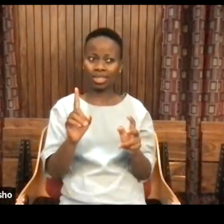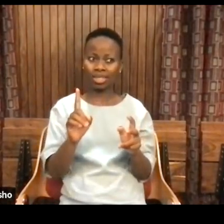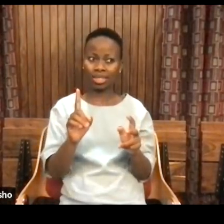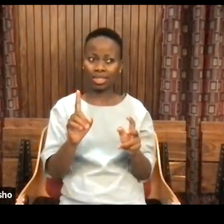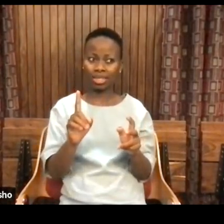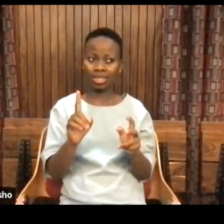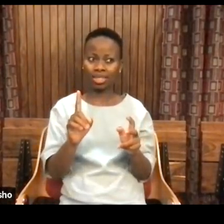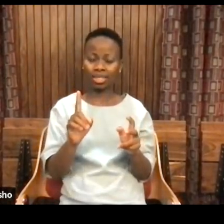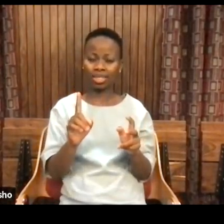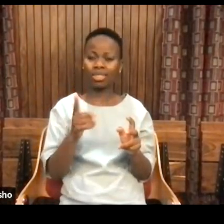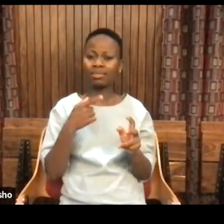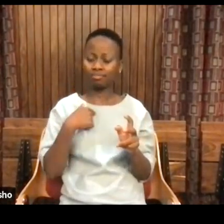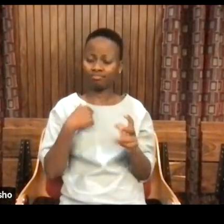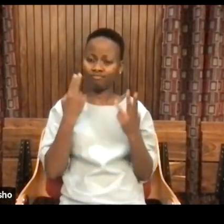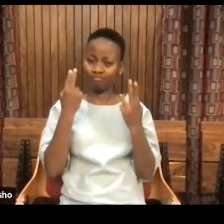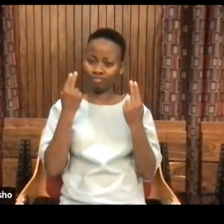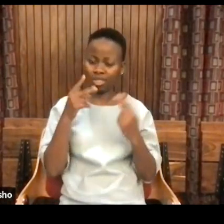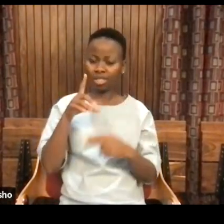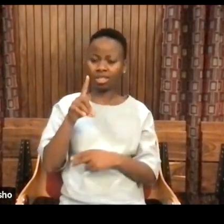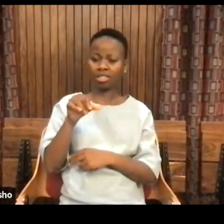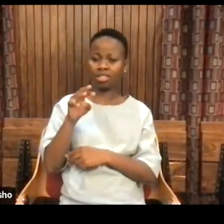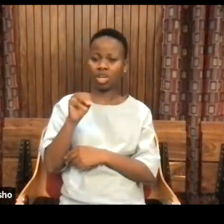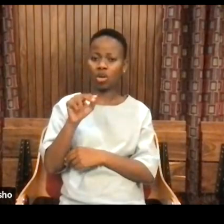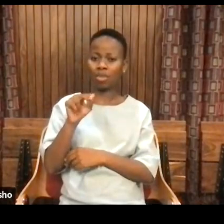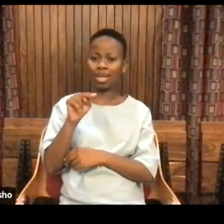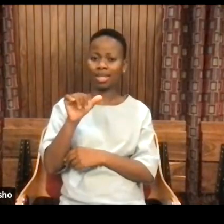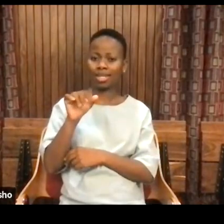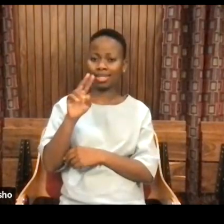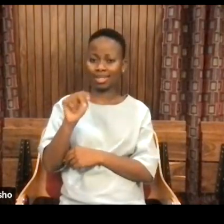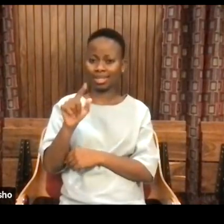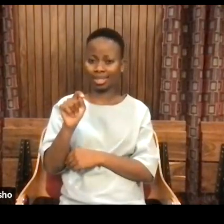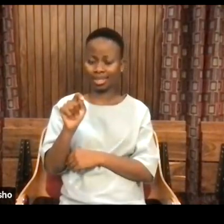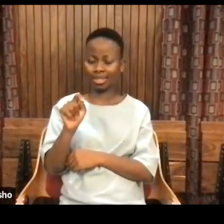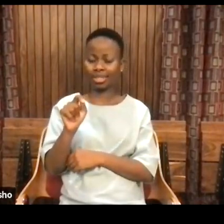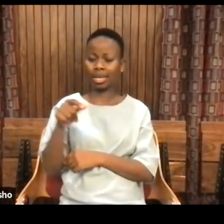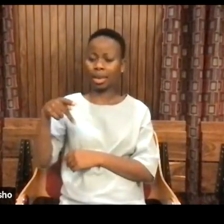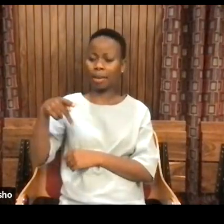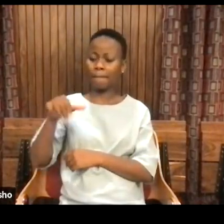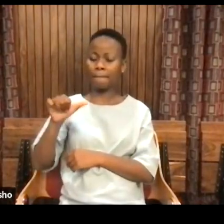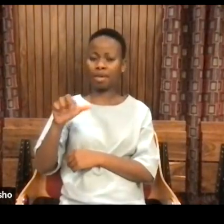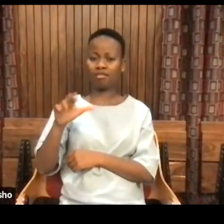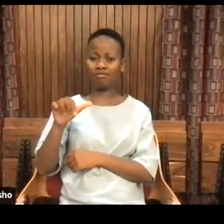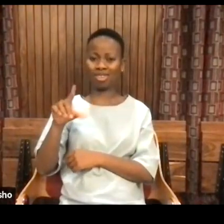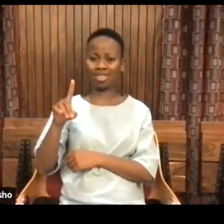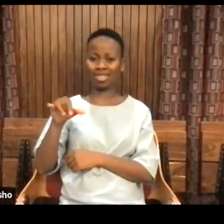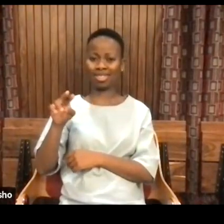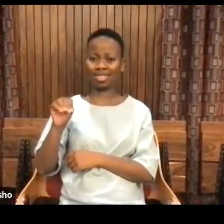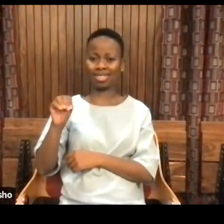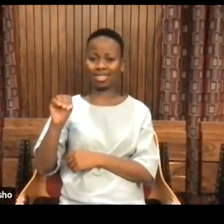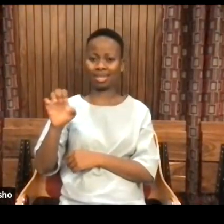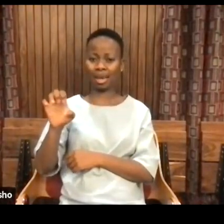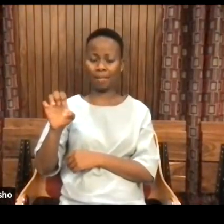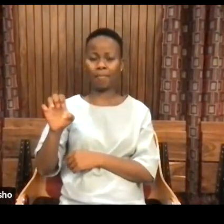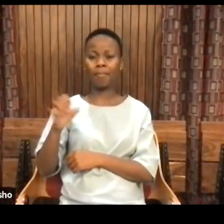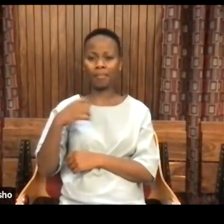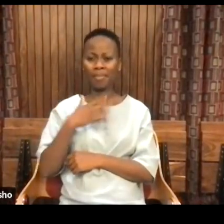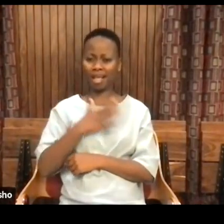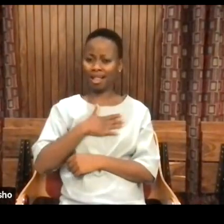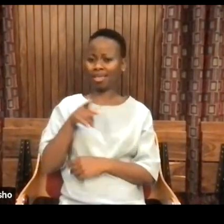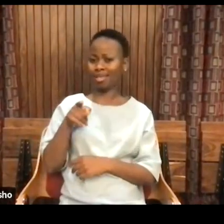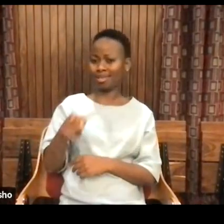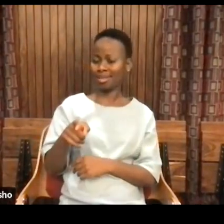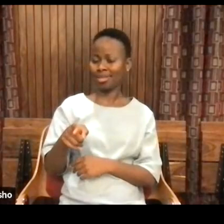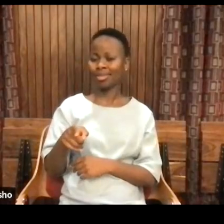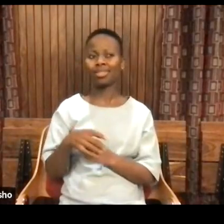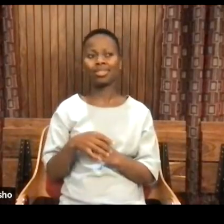dominant paradigm. I totally love it because it's so nihilistic. Sort of like if